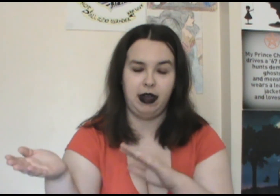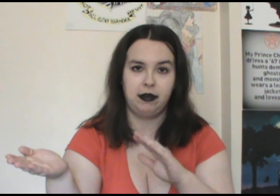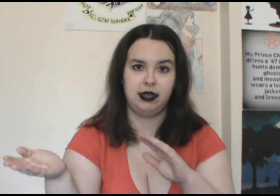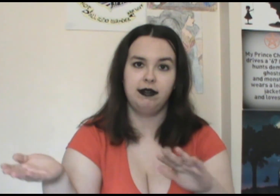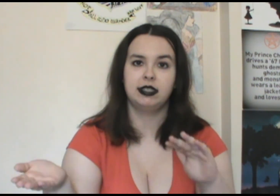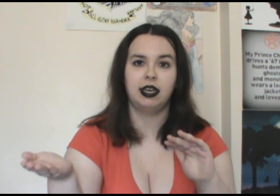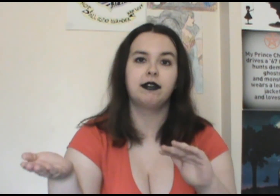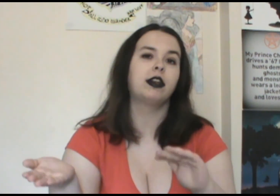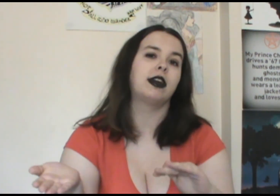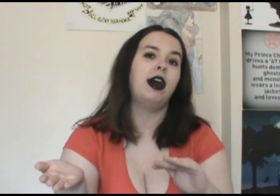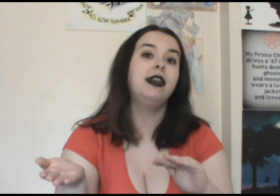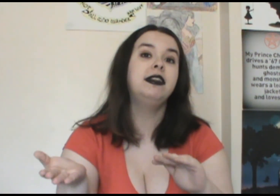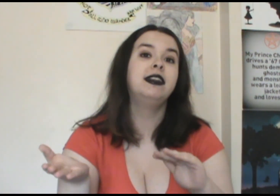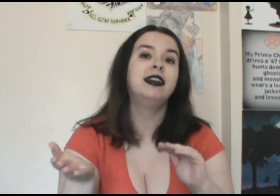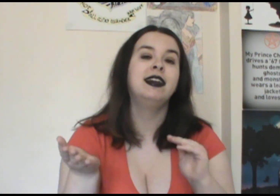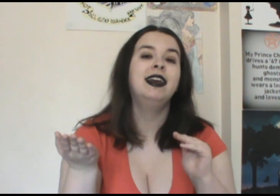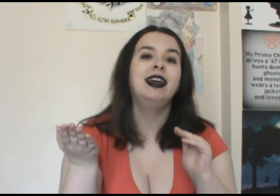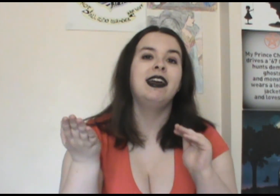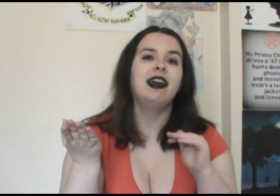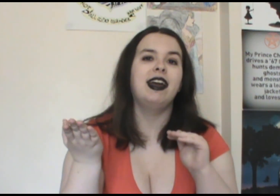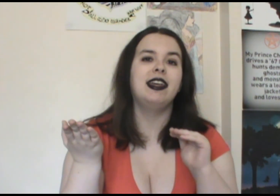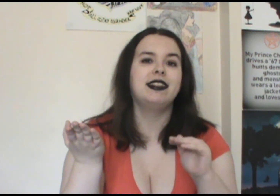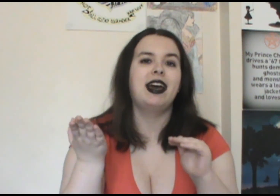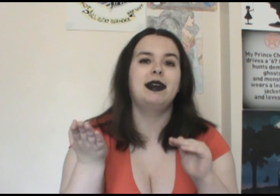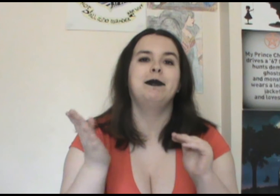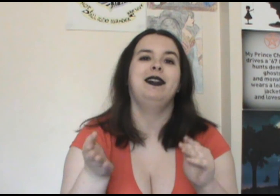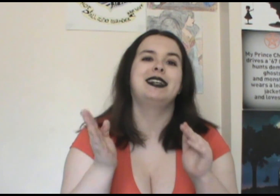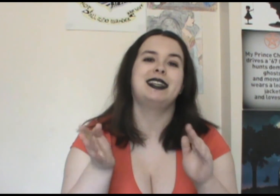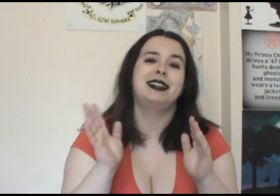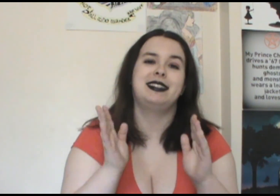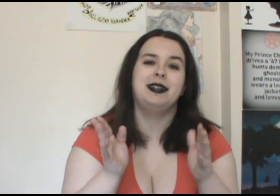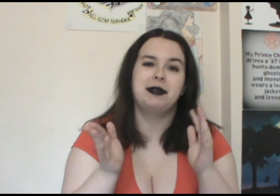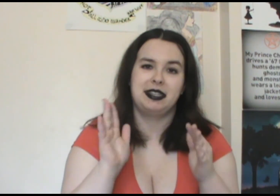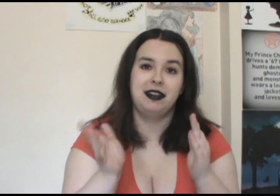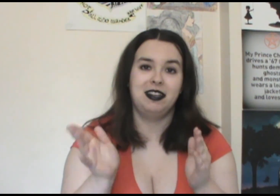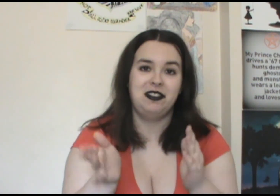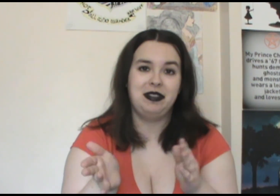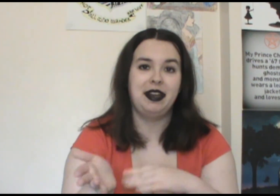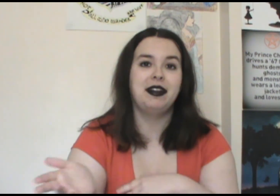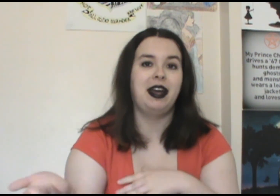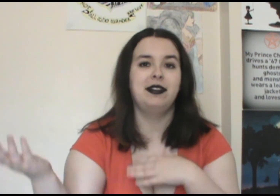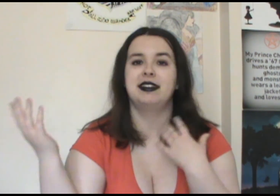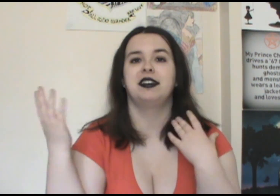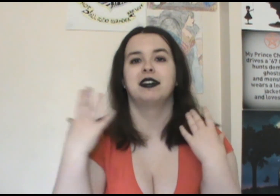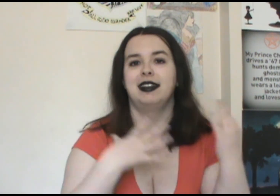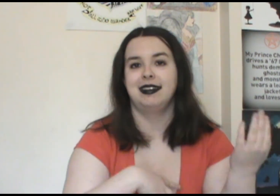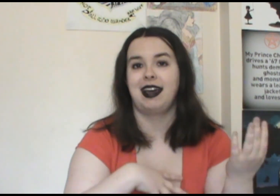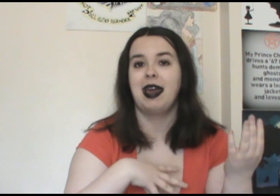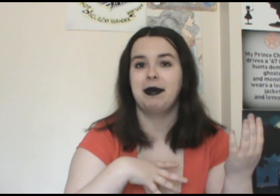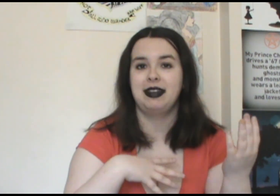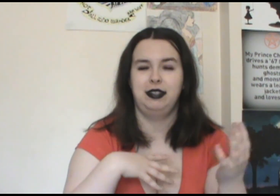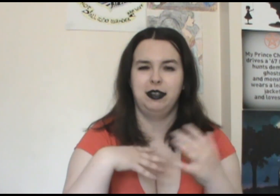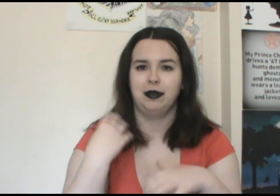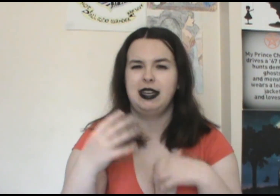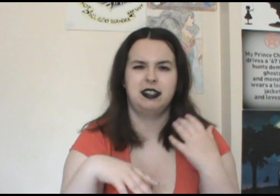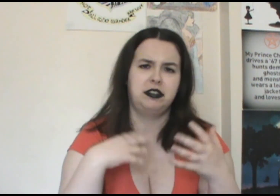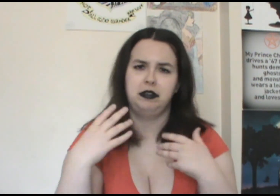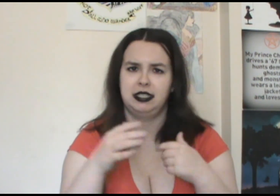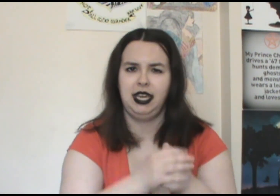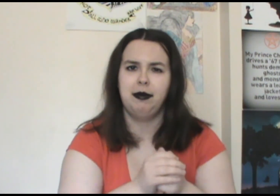how David's life could have gone. And that I'm really excited to see what they're gonna do there and how that's all gonna tie back to the grander sort of scheme